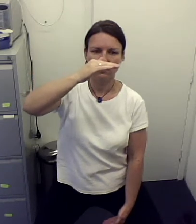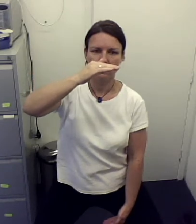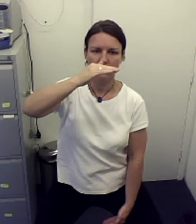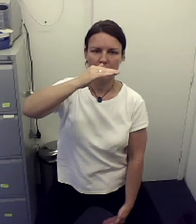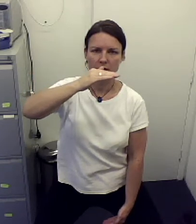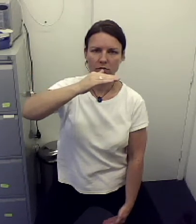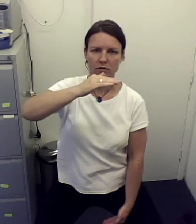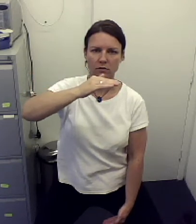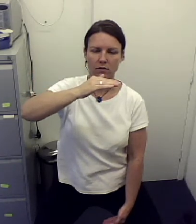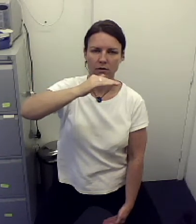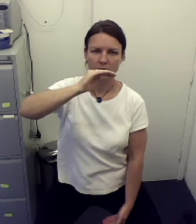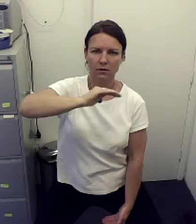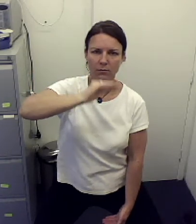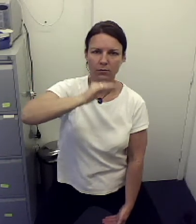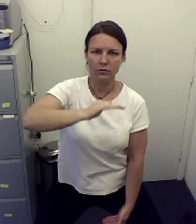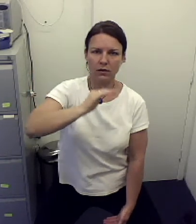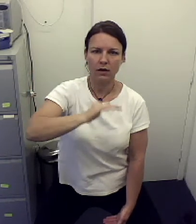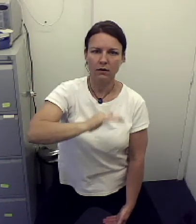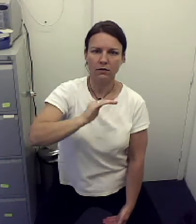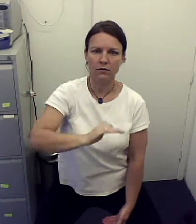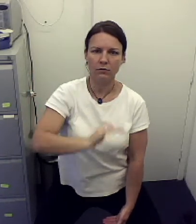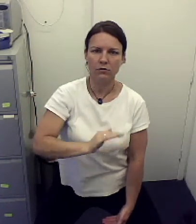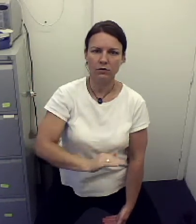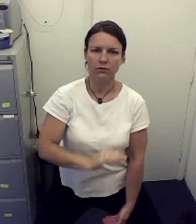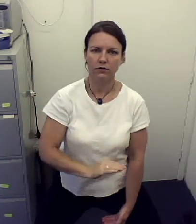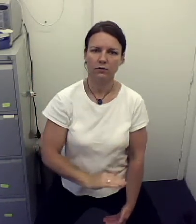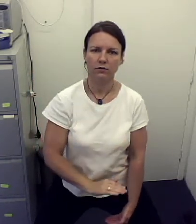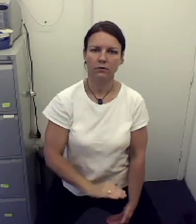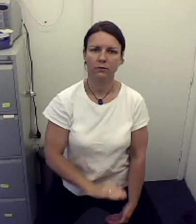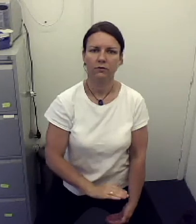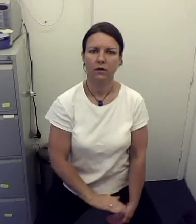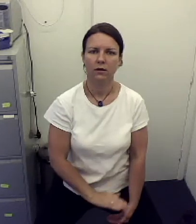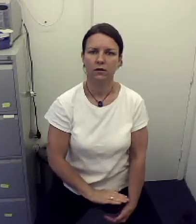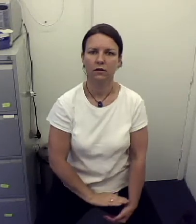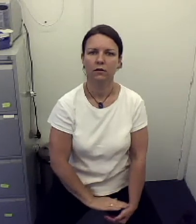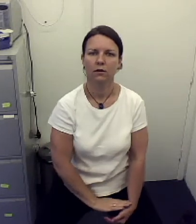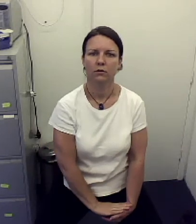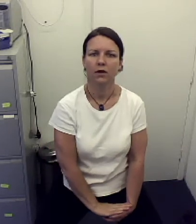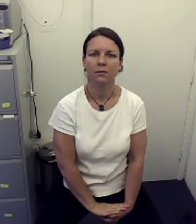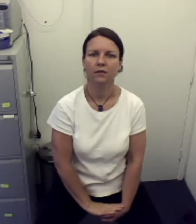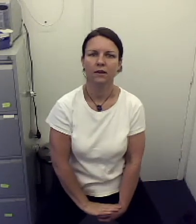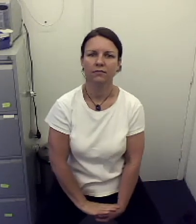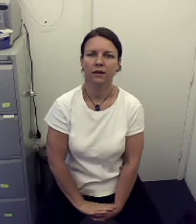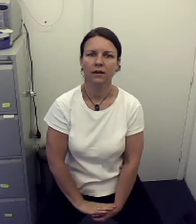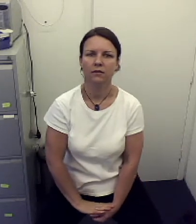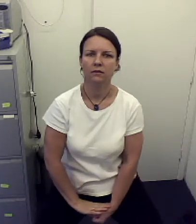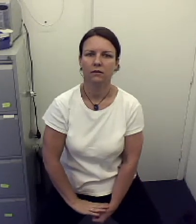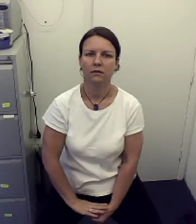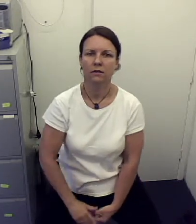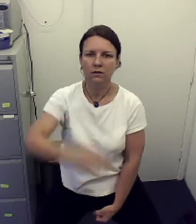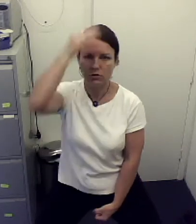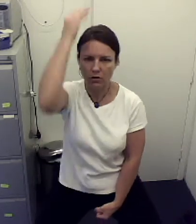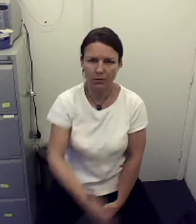Change. Push down. Reduce to a string. Grab with the left hand. Chop.